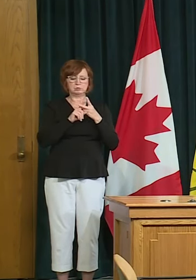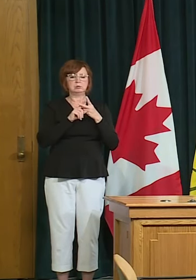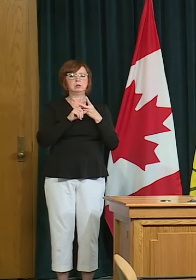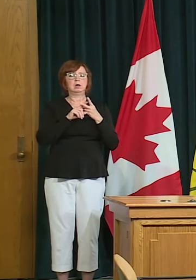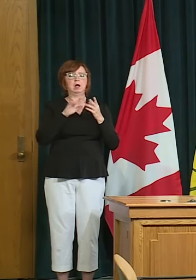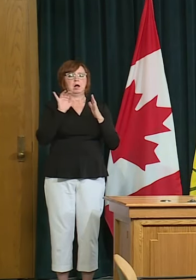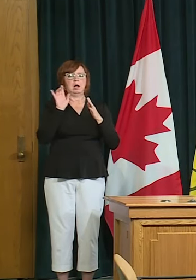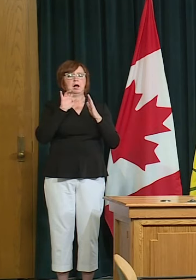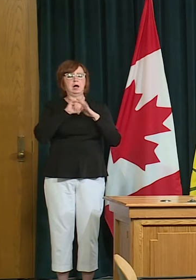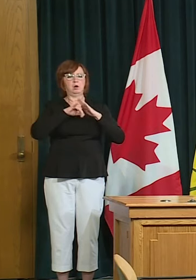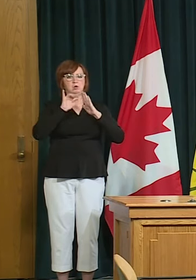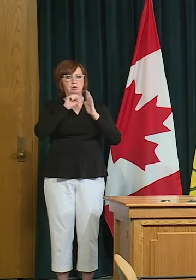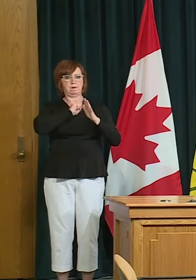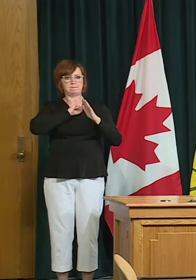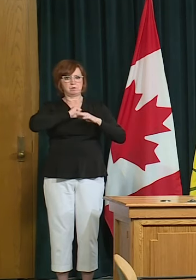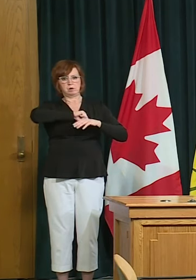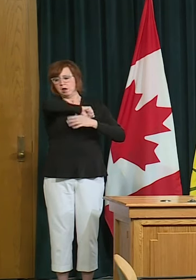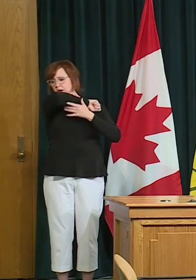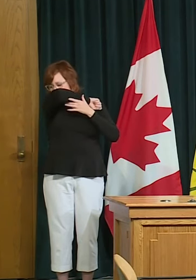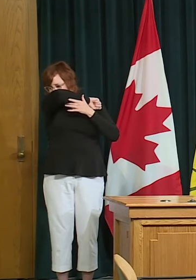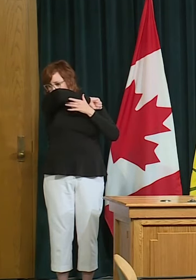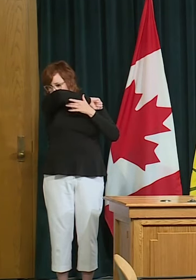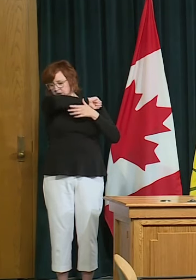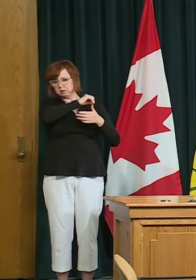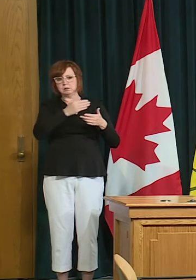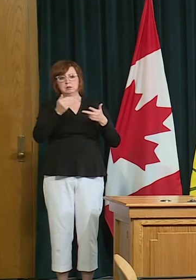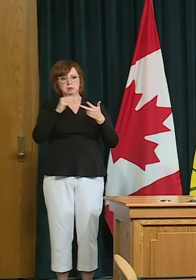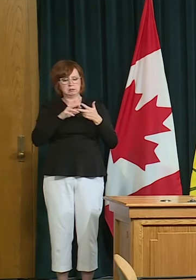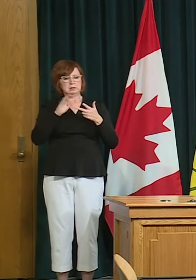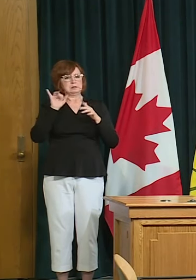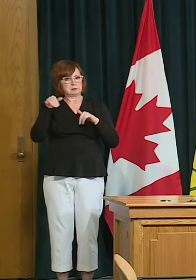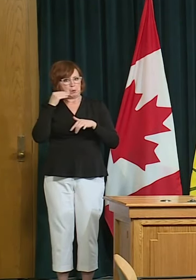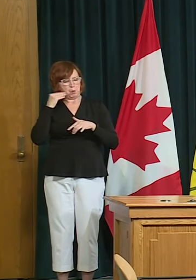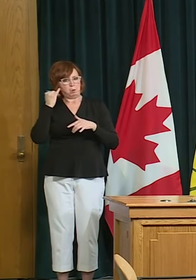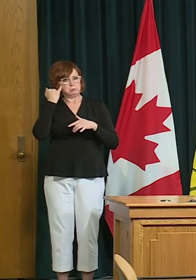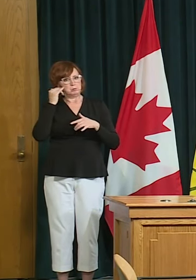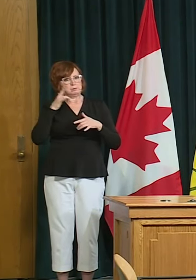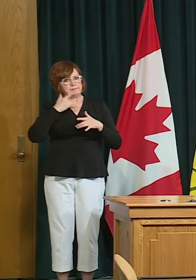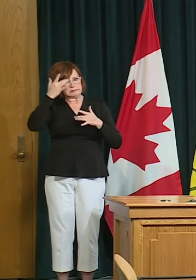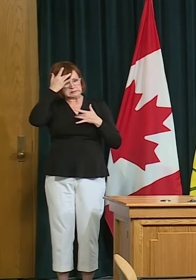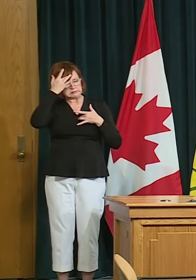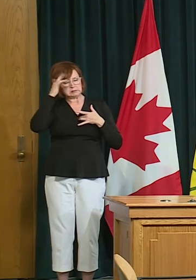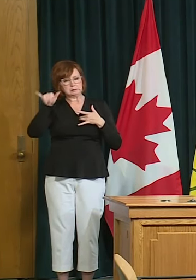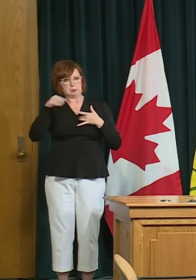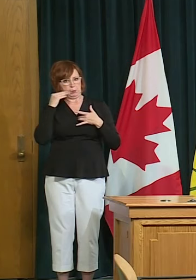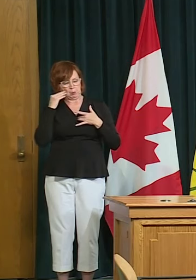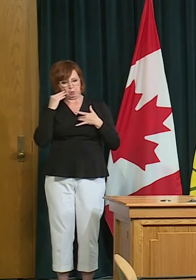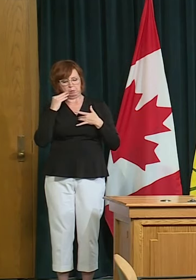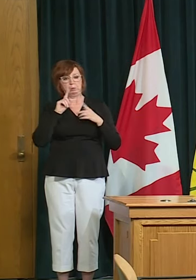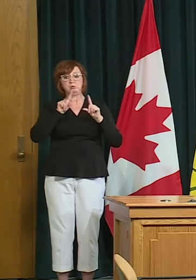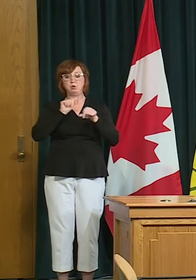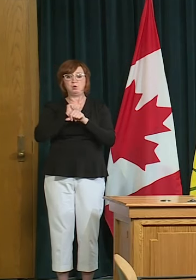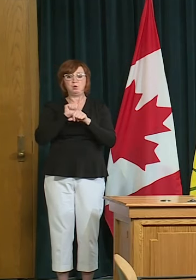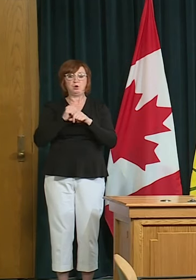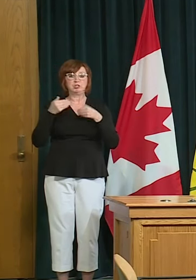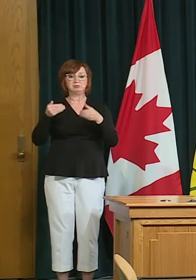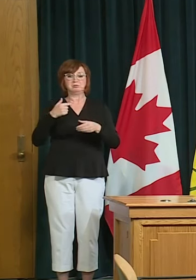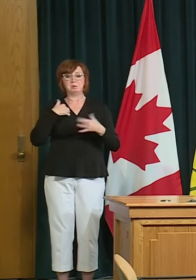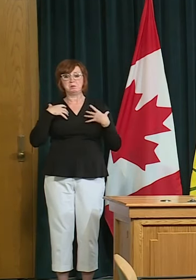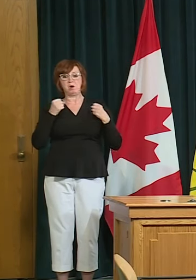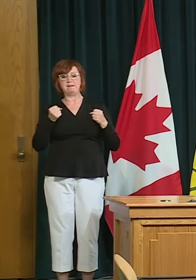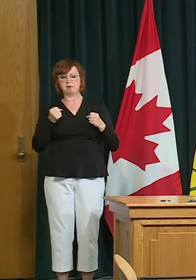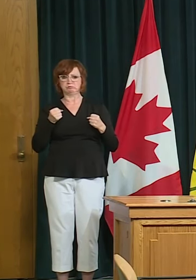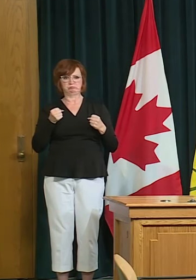remotely where possible that we that will allow us to continue operating if we get a cluster or local